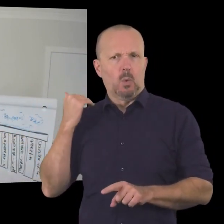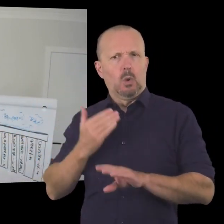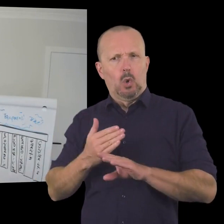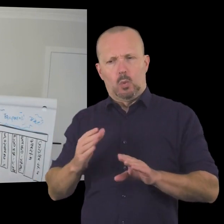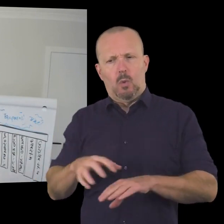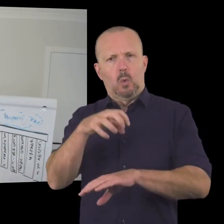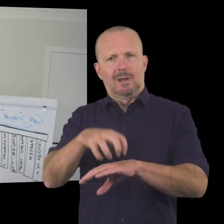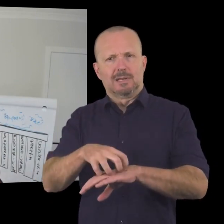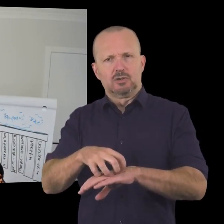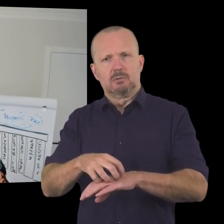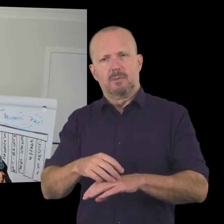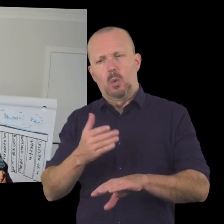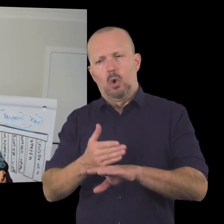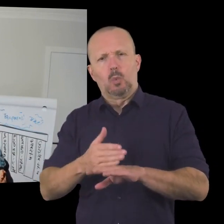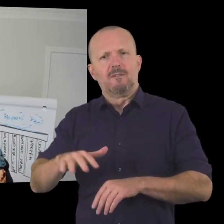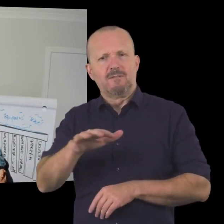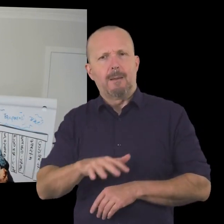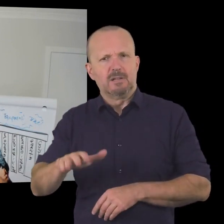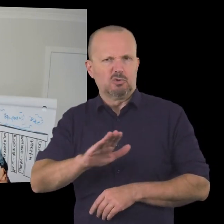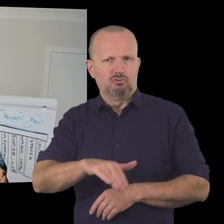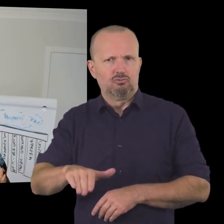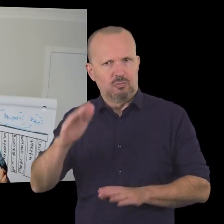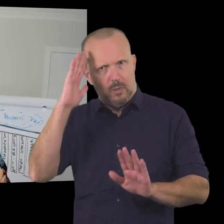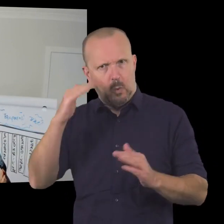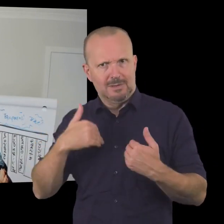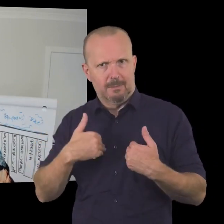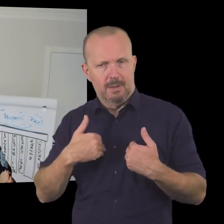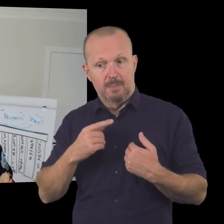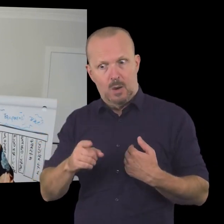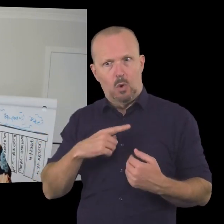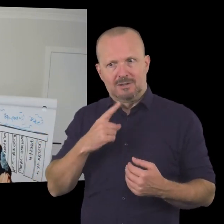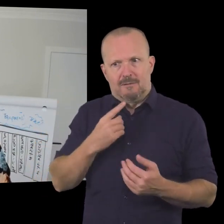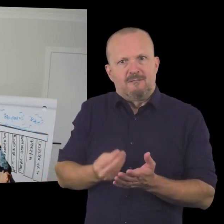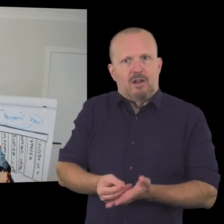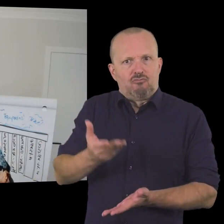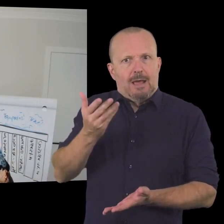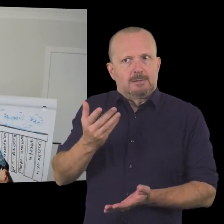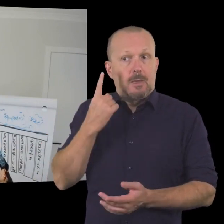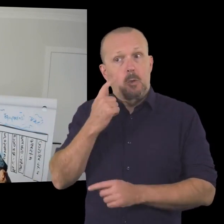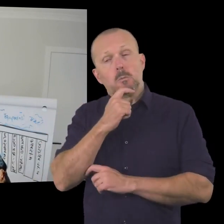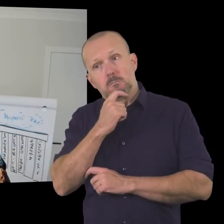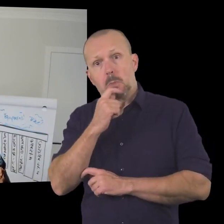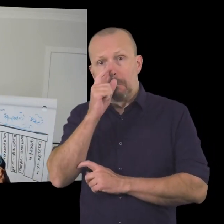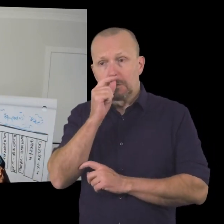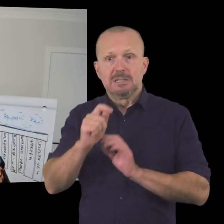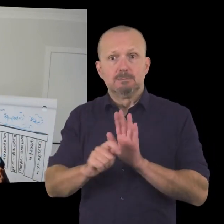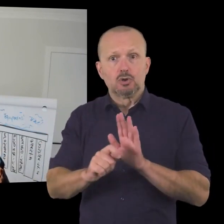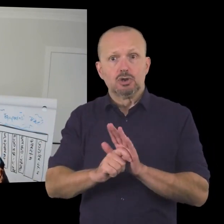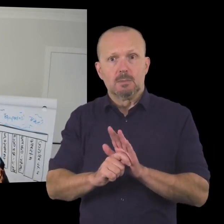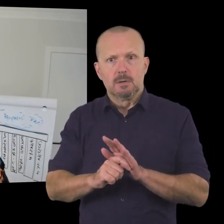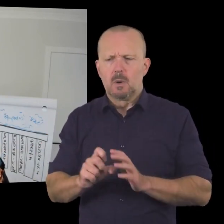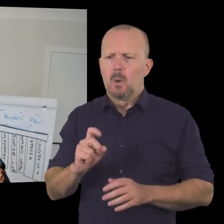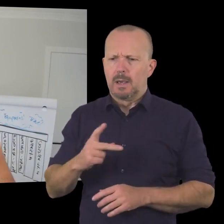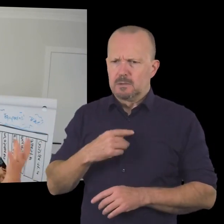supports families uh with children with autism and they were looking at sponsorship as a way of raising funds for their organization and